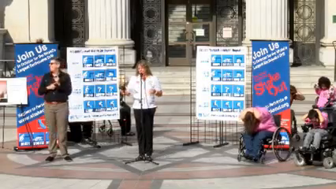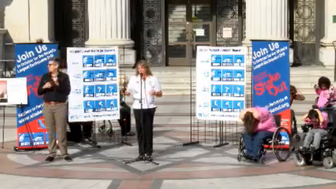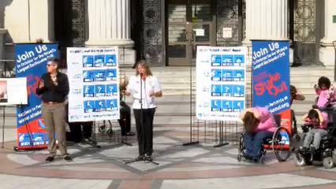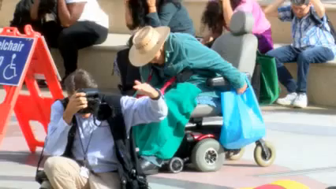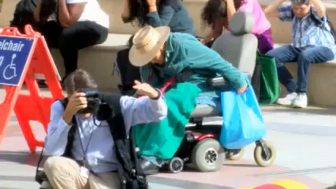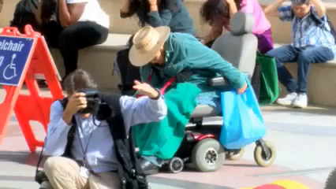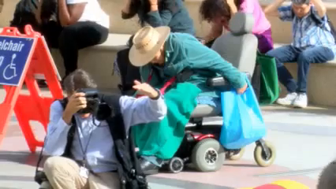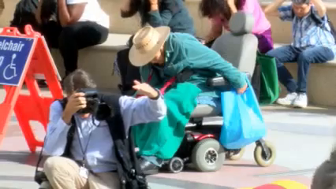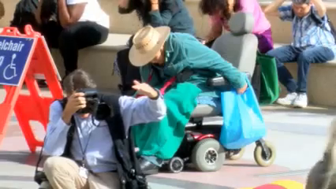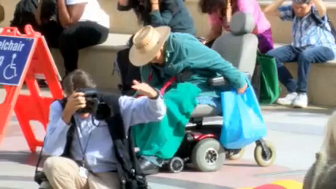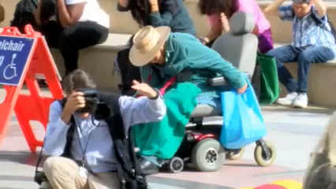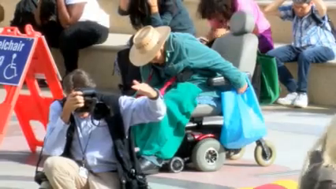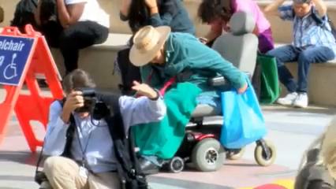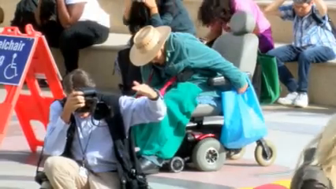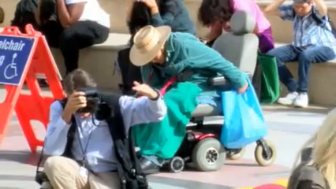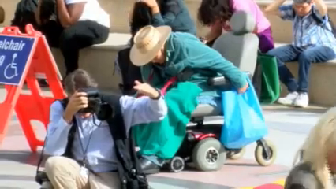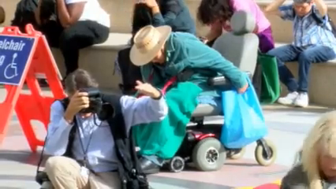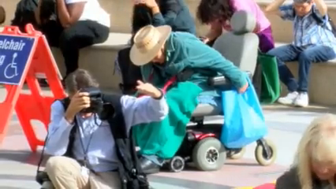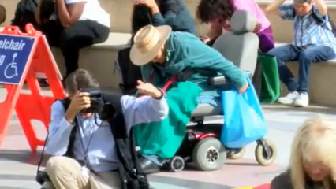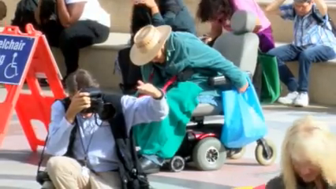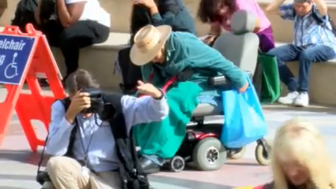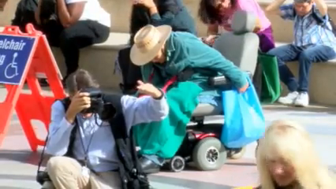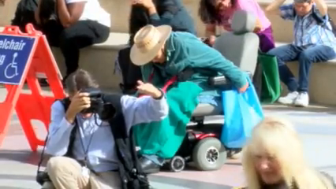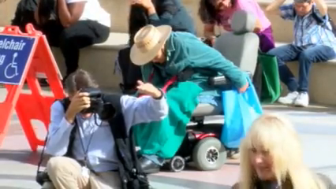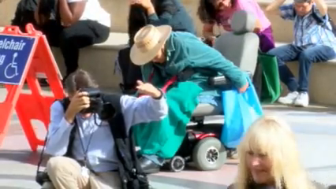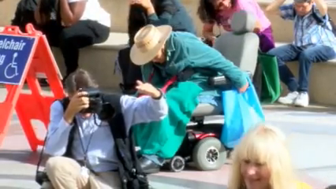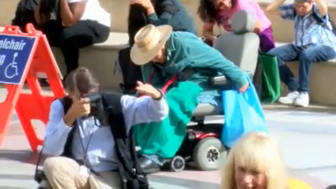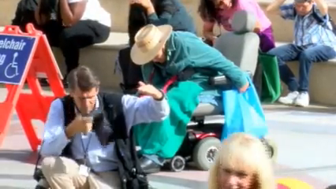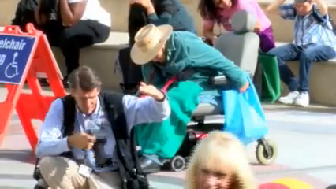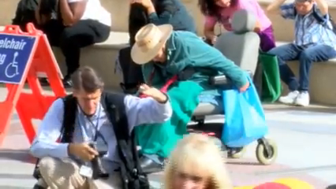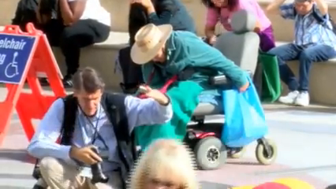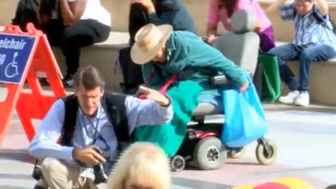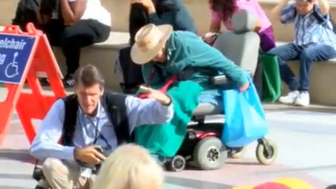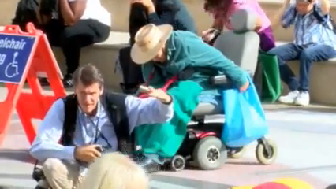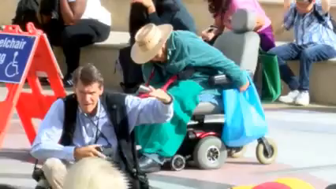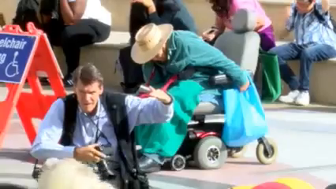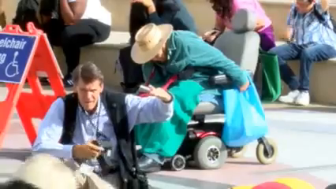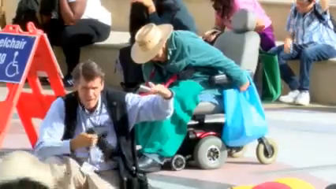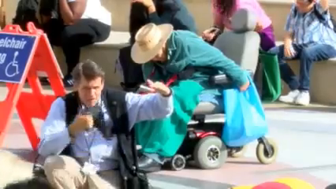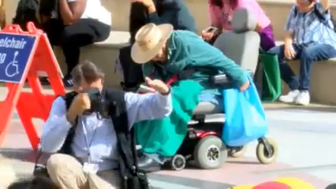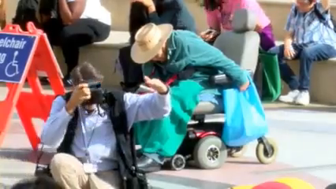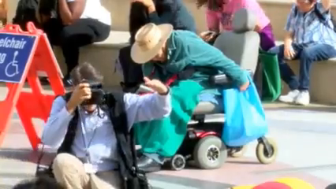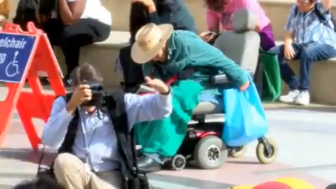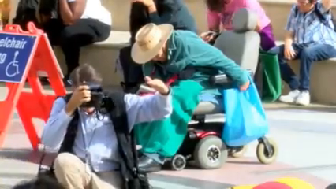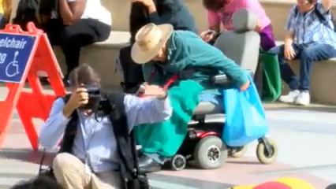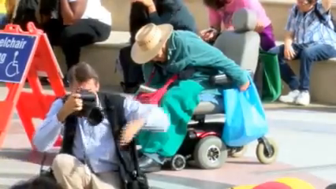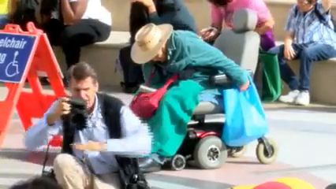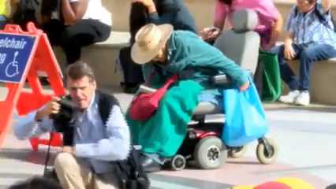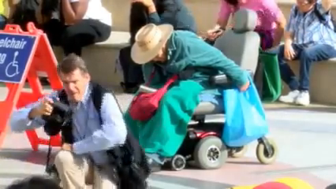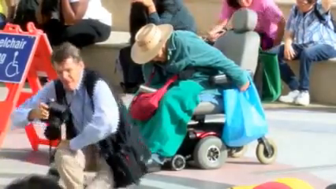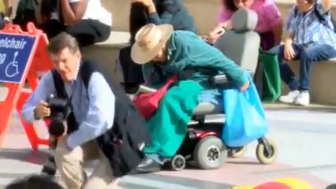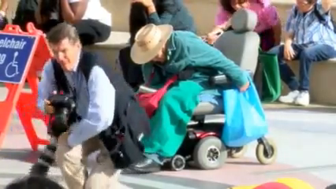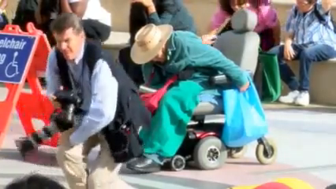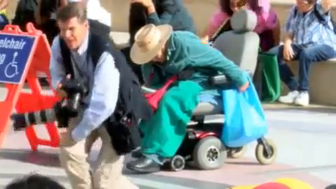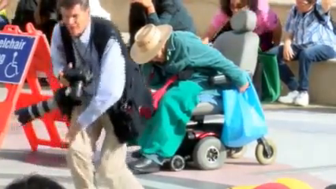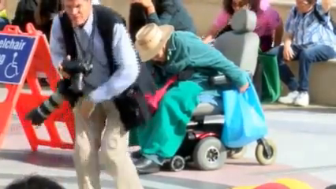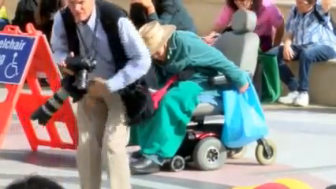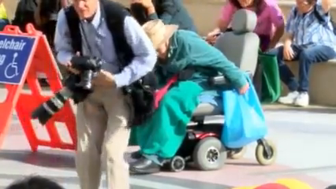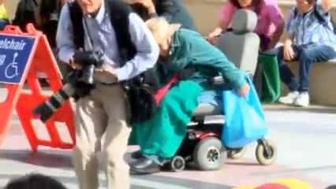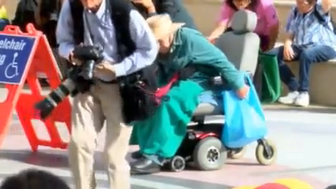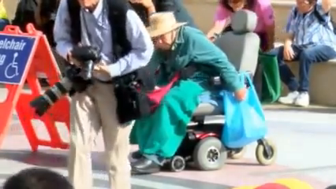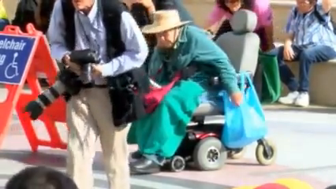The ground might jerk strongly and knock you down. Protect yourself. Prepare for